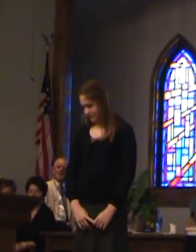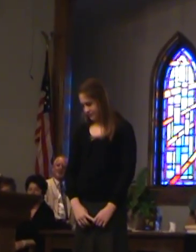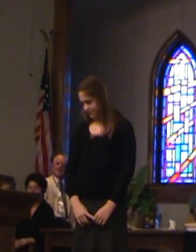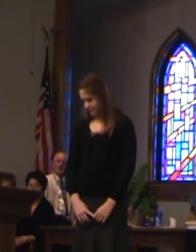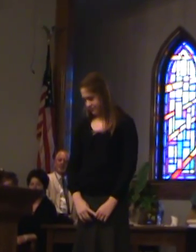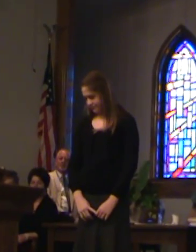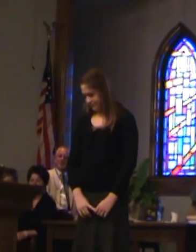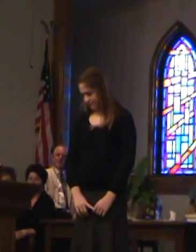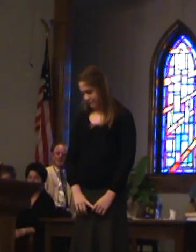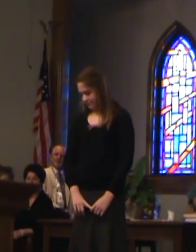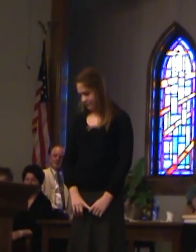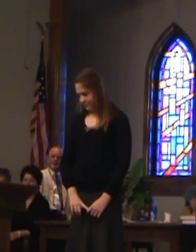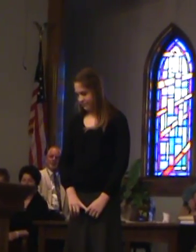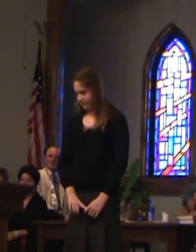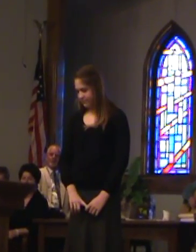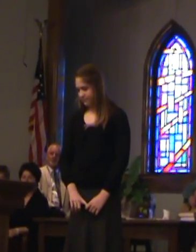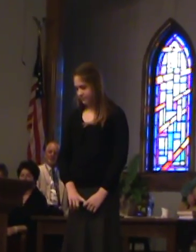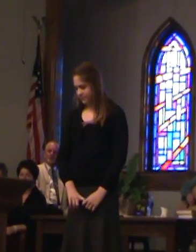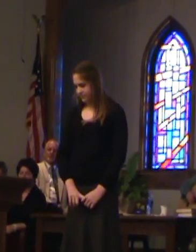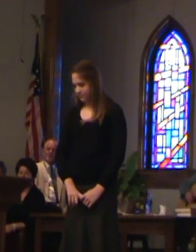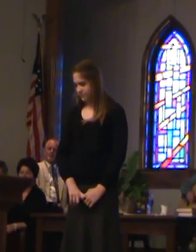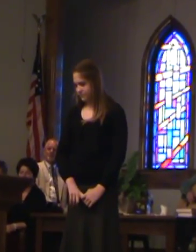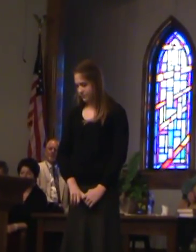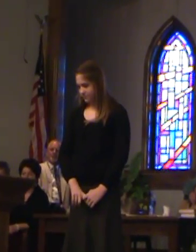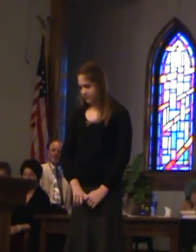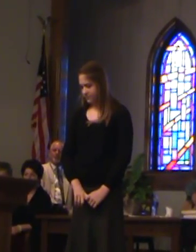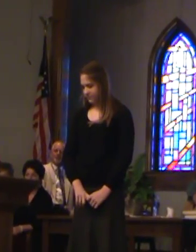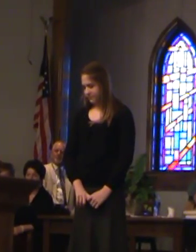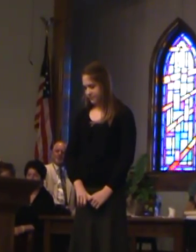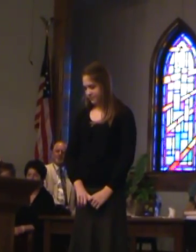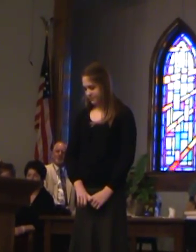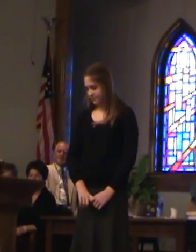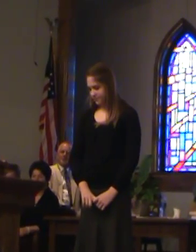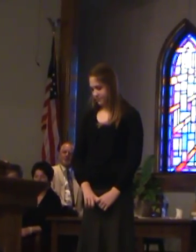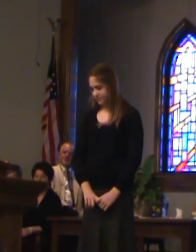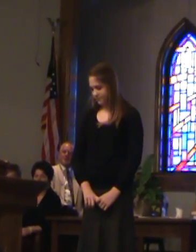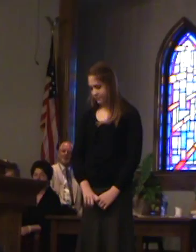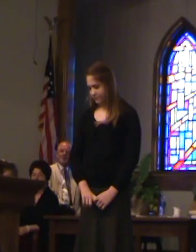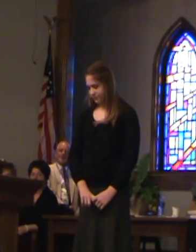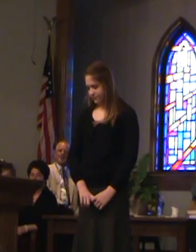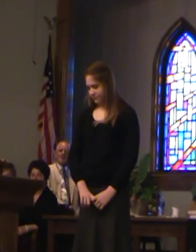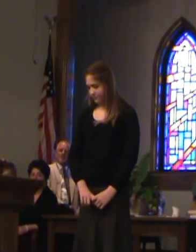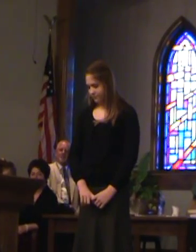You are so beautiful,